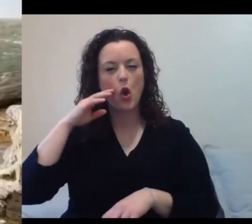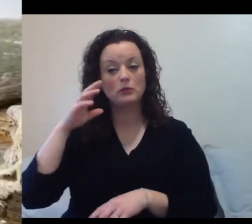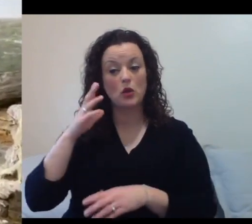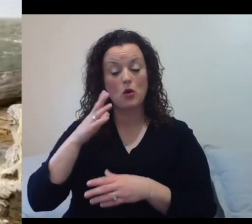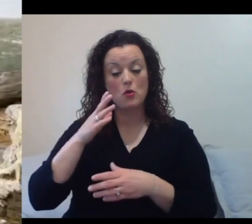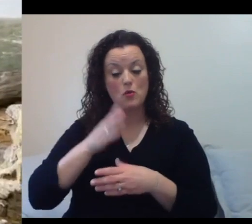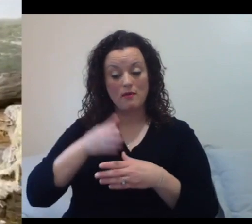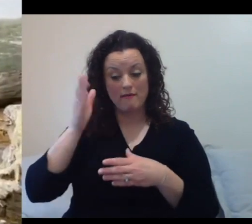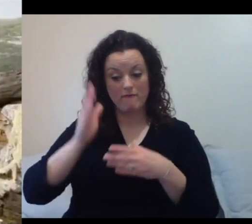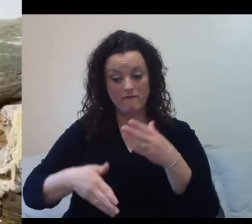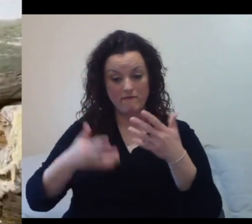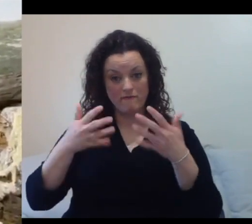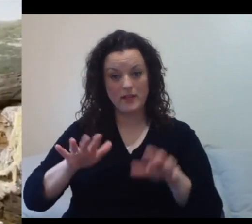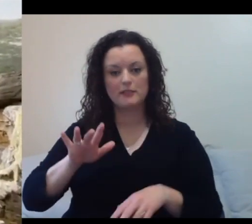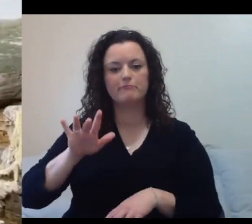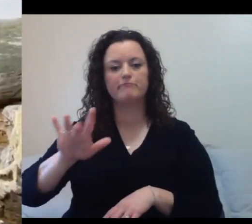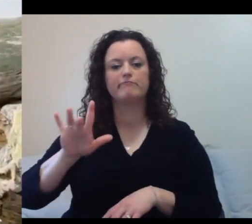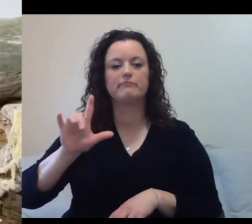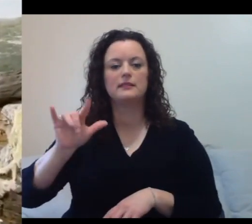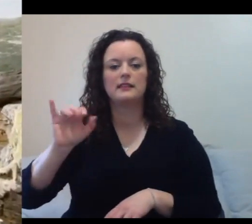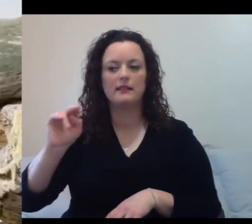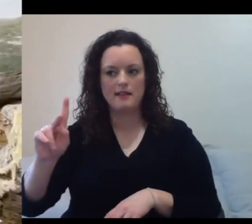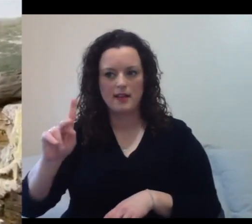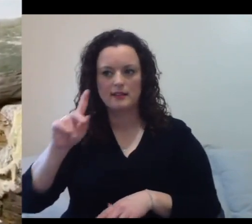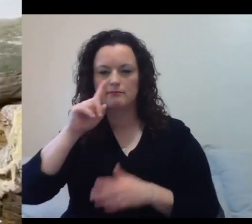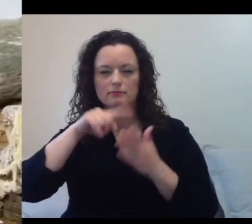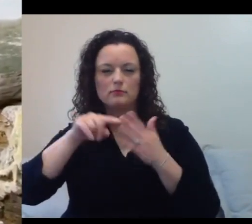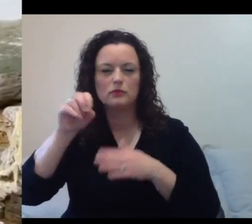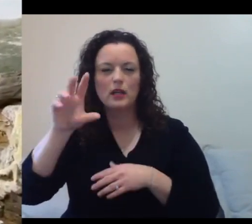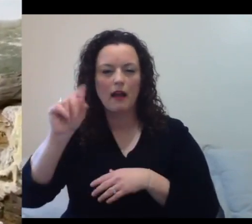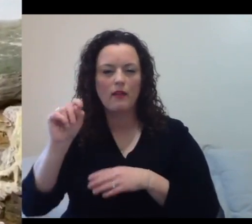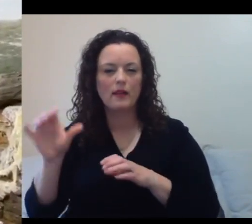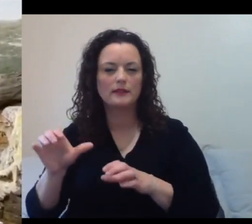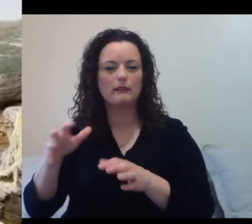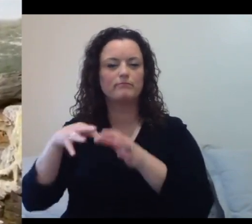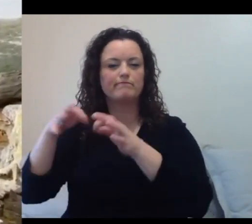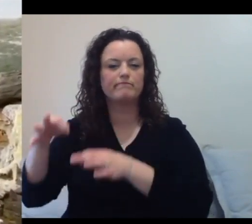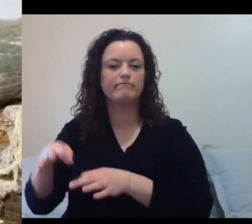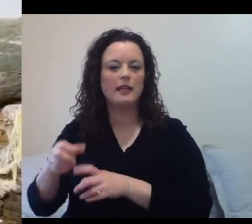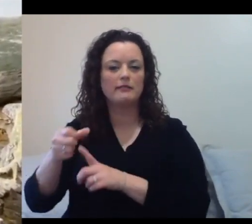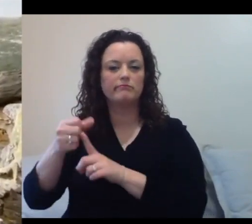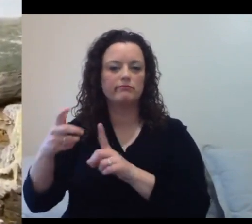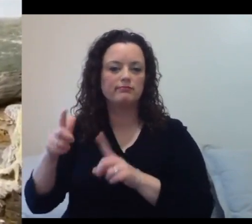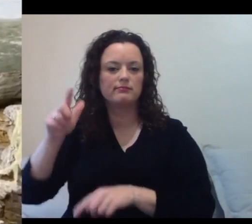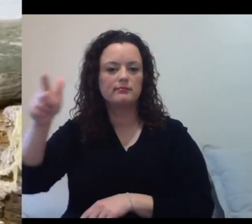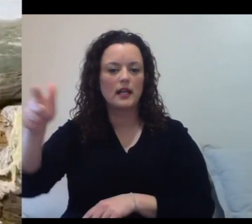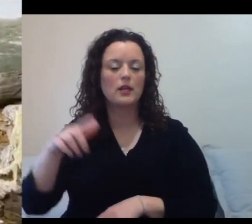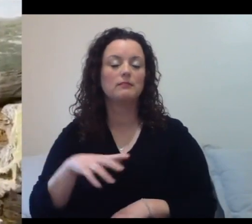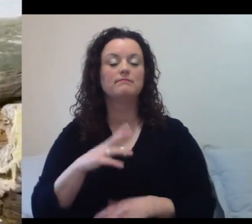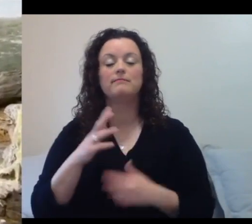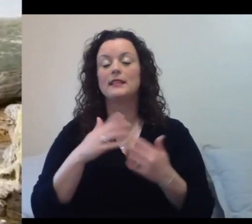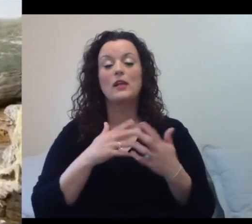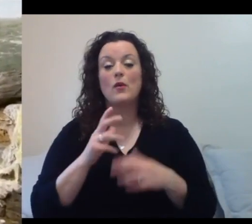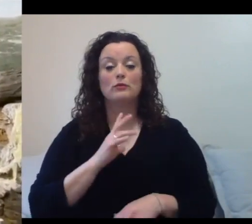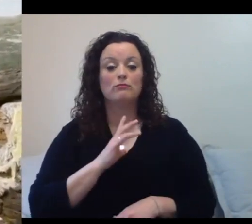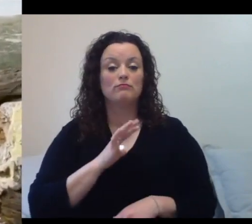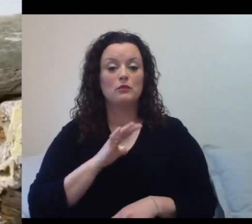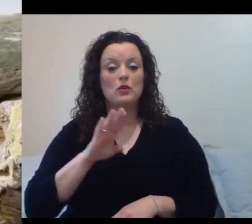activity out. Talk a little bit more about it here in a few. But really, really cool stuff with the breeding season coming up. We've already started seeing birds pairing up.